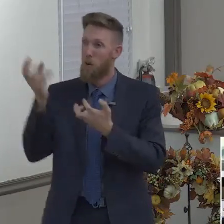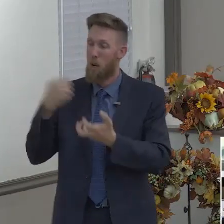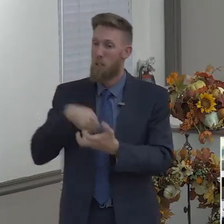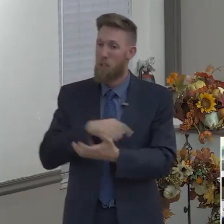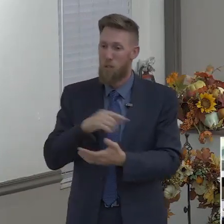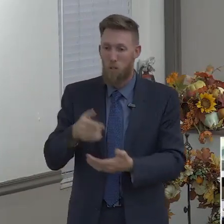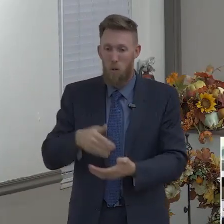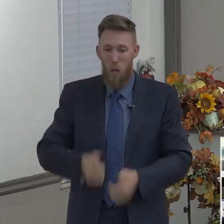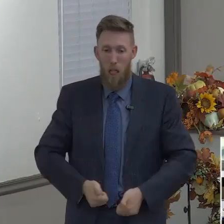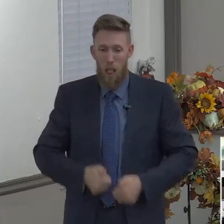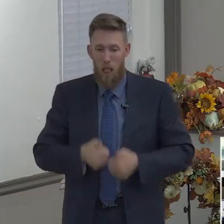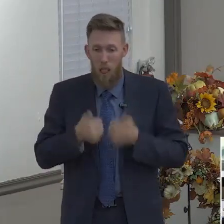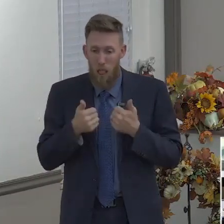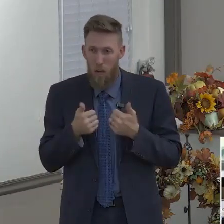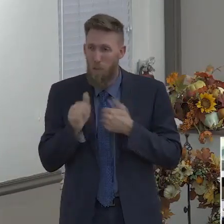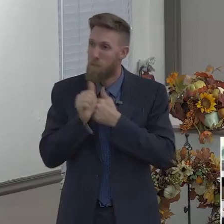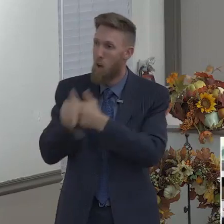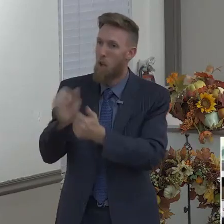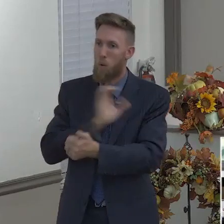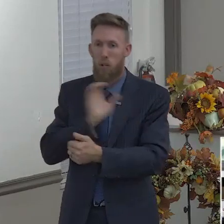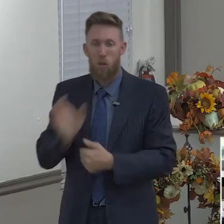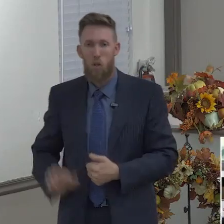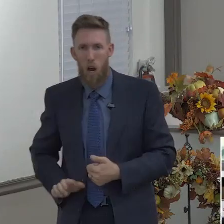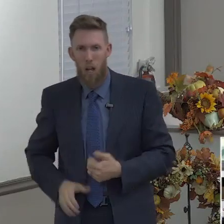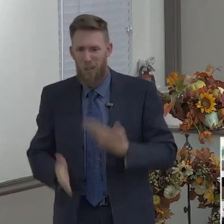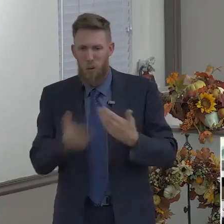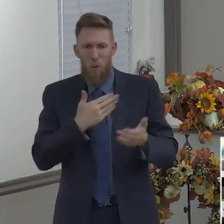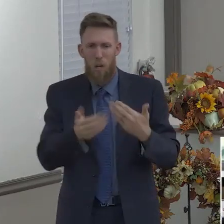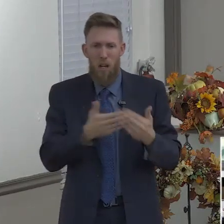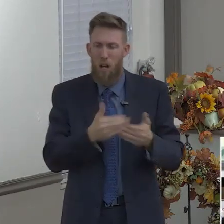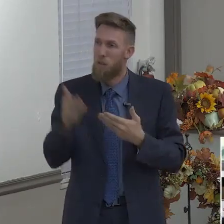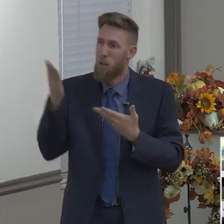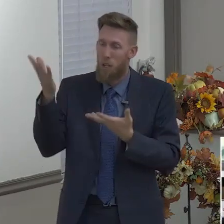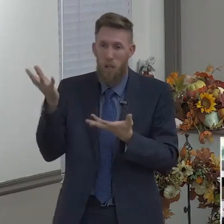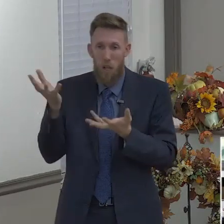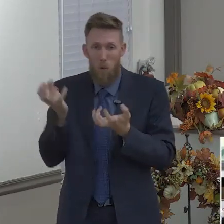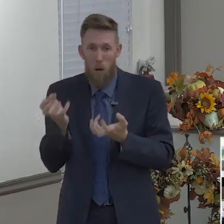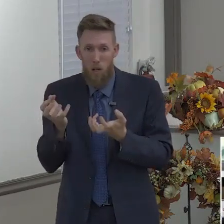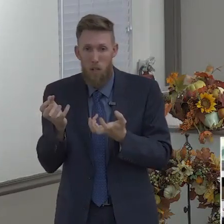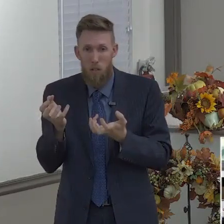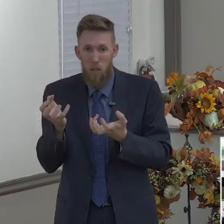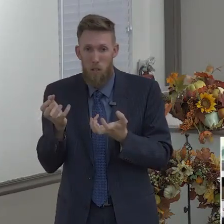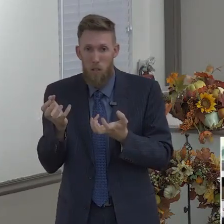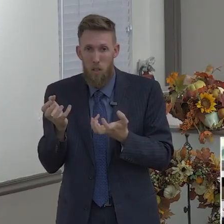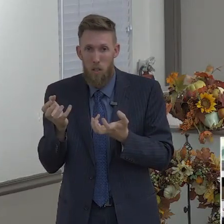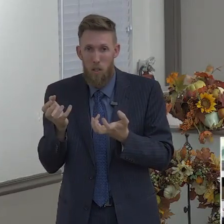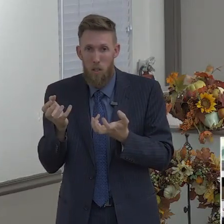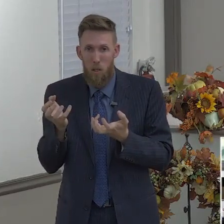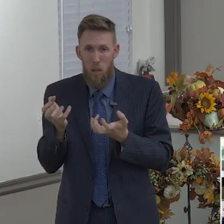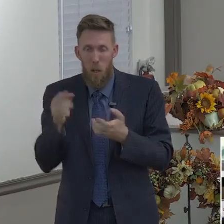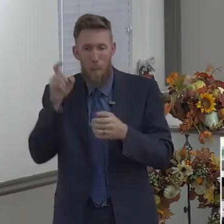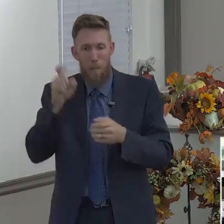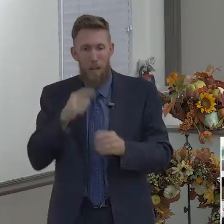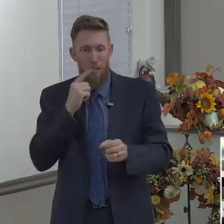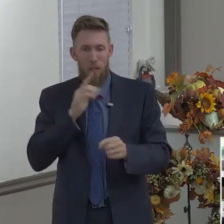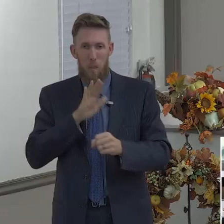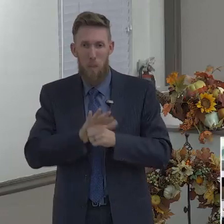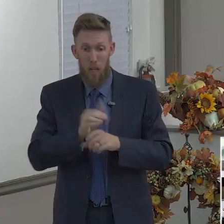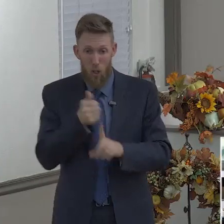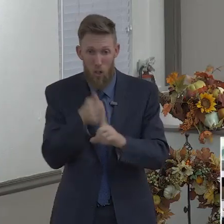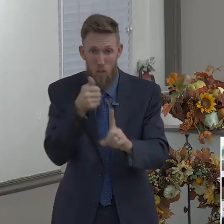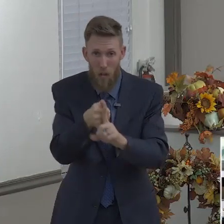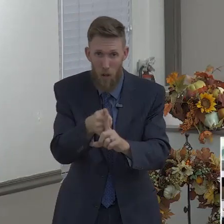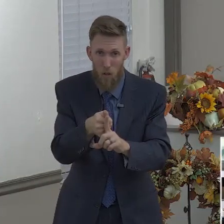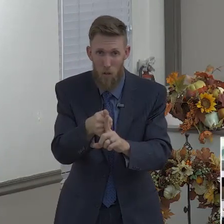And whatever God has for us, God, you don't want me to do this? I'm not going to do it. God, you want me to live this certain way? You have some boundaries